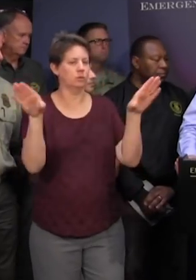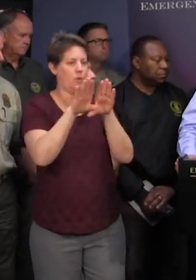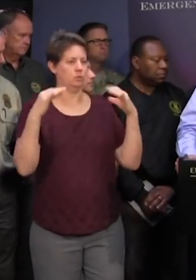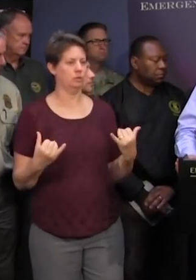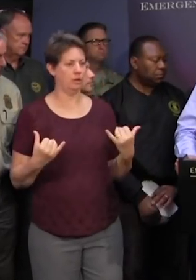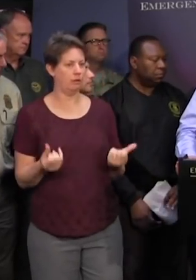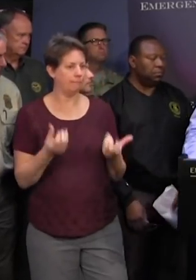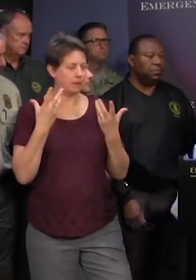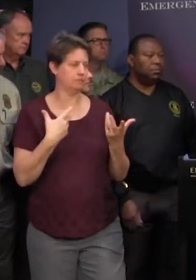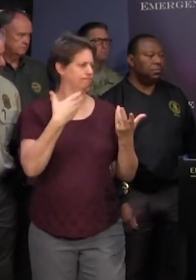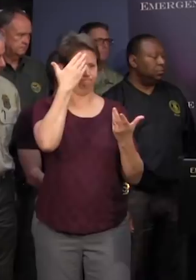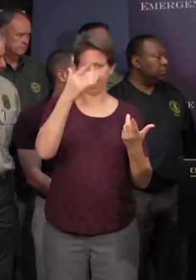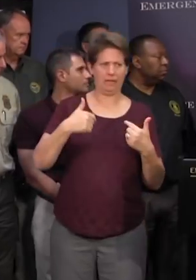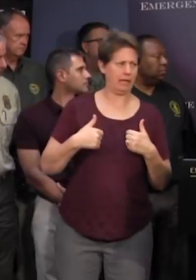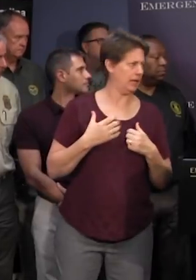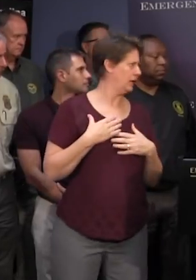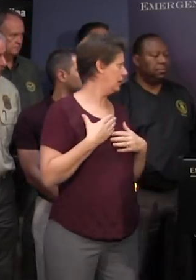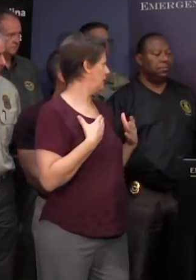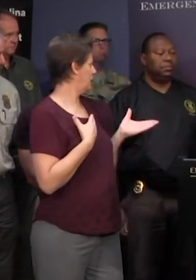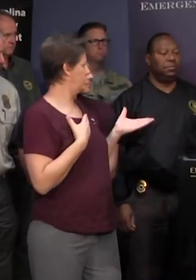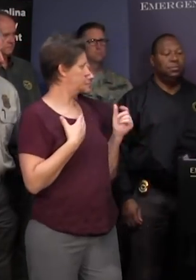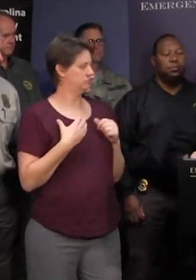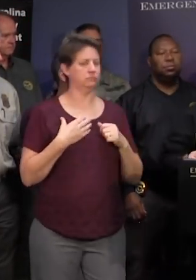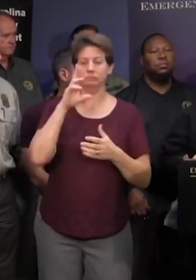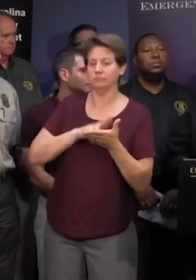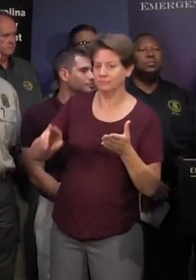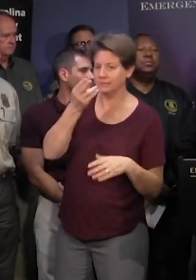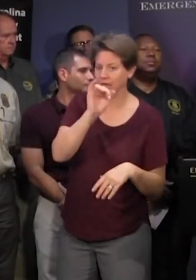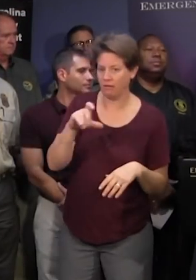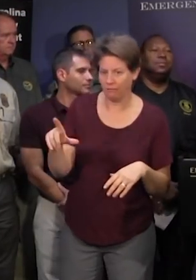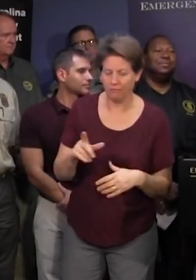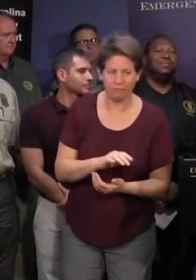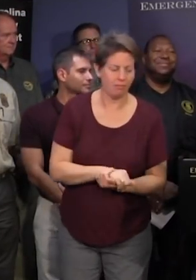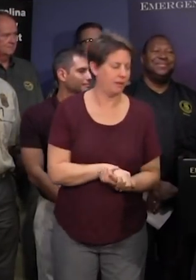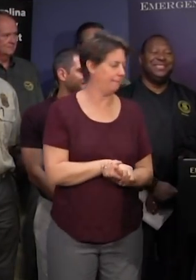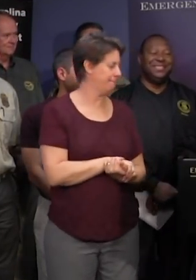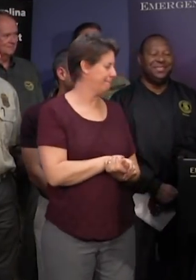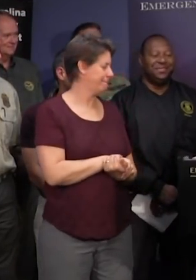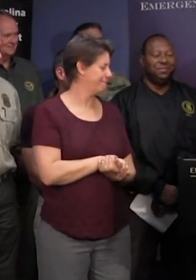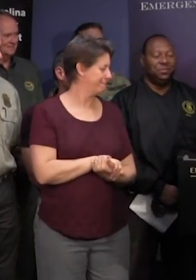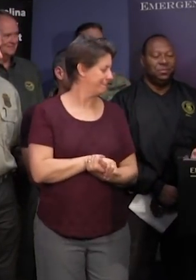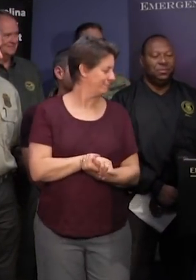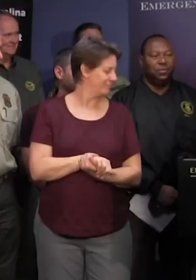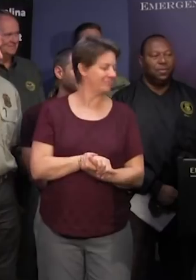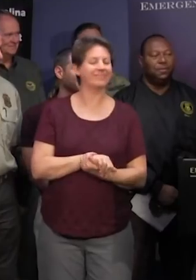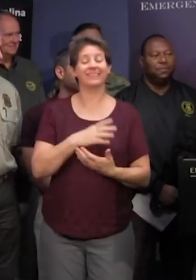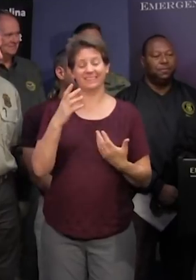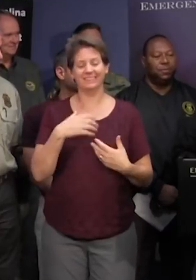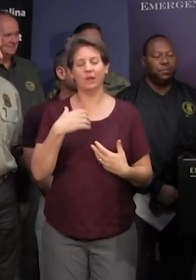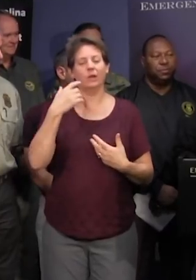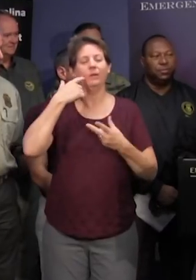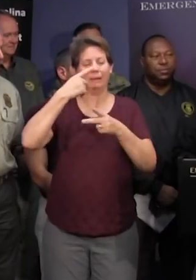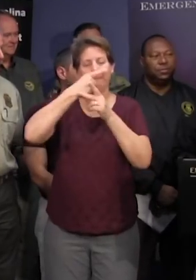uh no sir call on secretary secretary hall um we keep